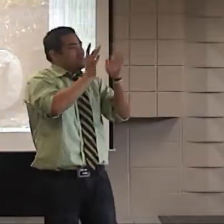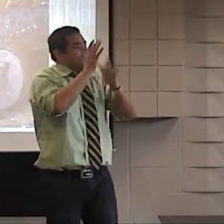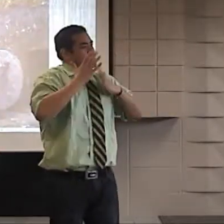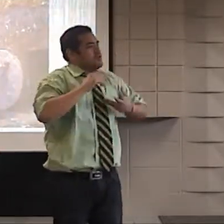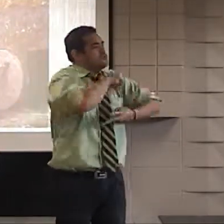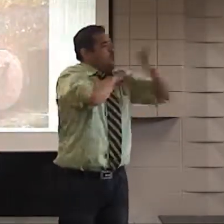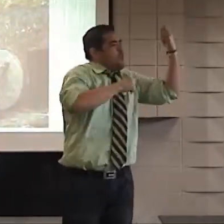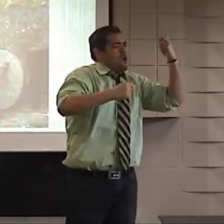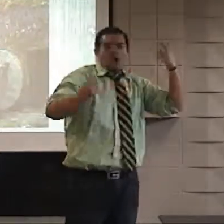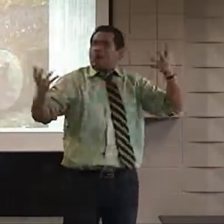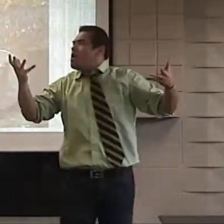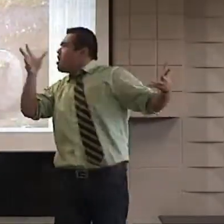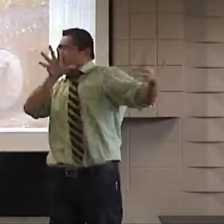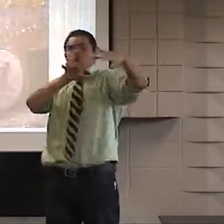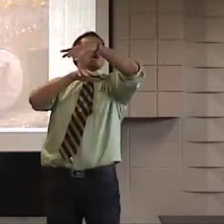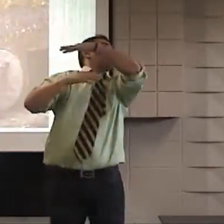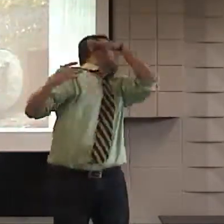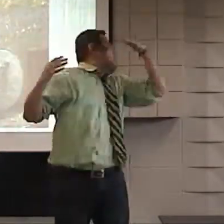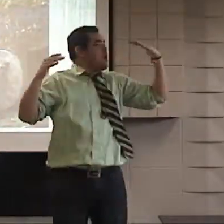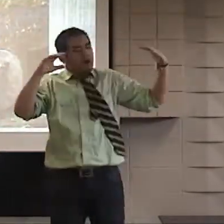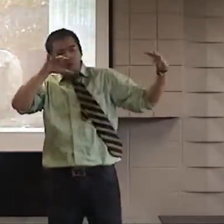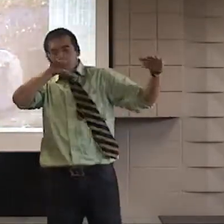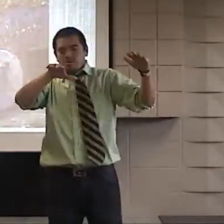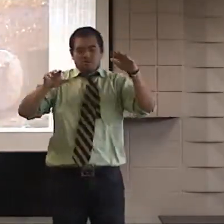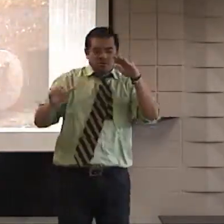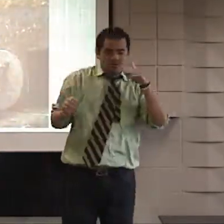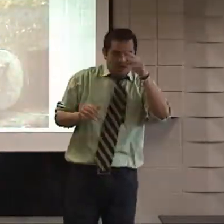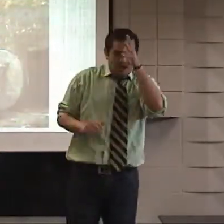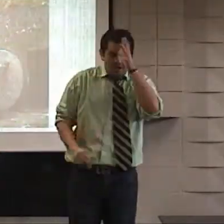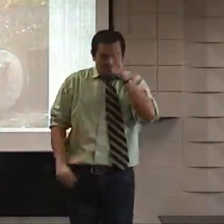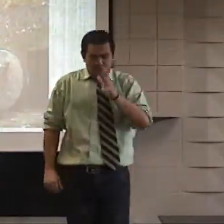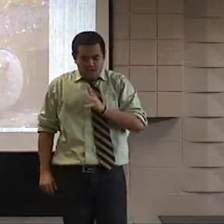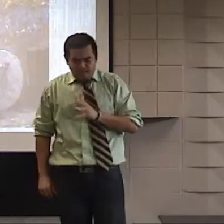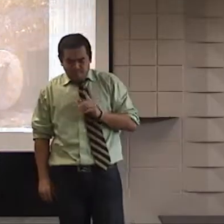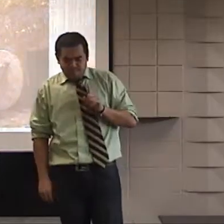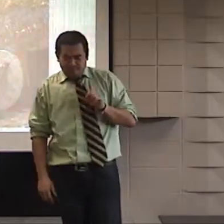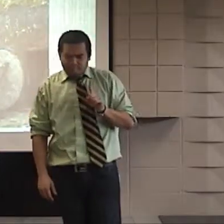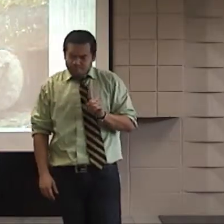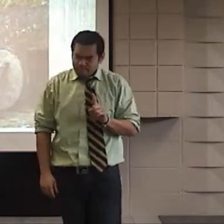Some people were saying he was resurrected. Others thought the body had been stolen, and no one knew what had actually happened.